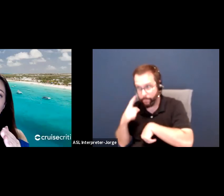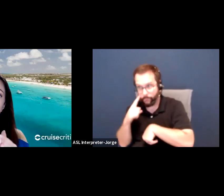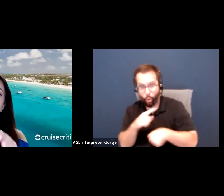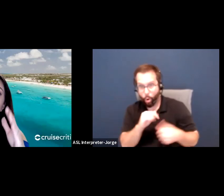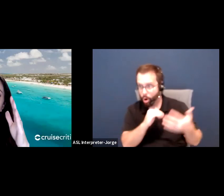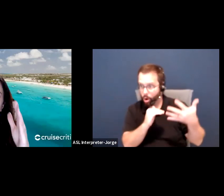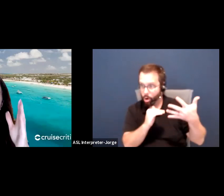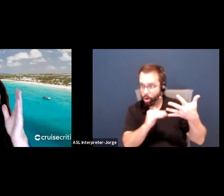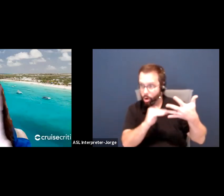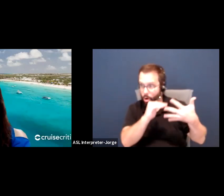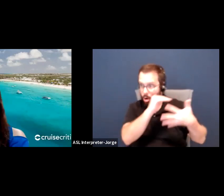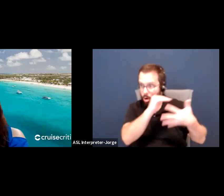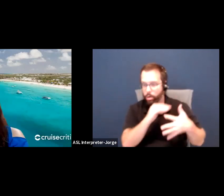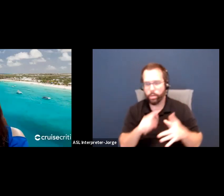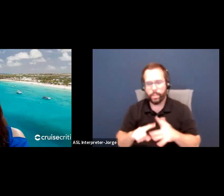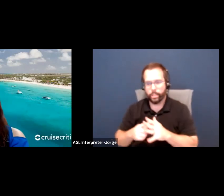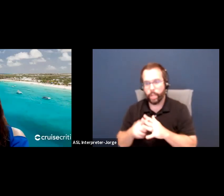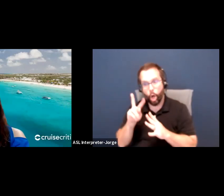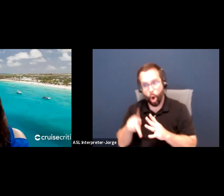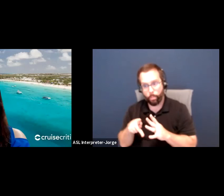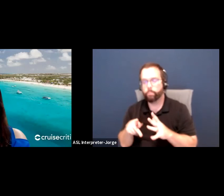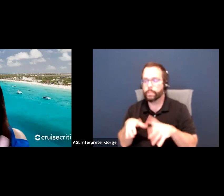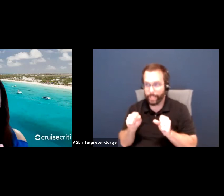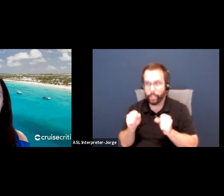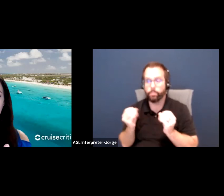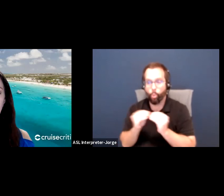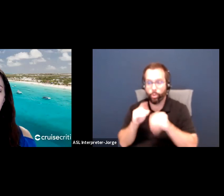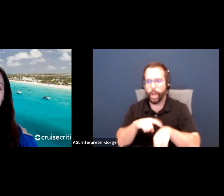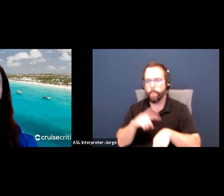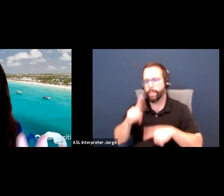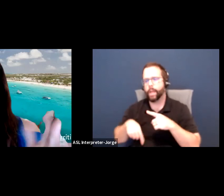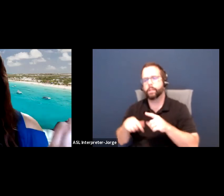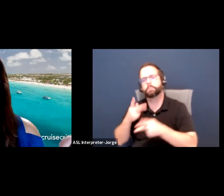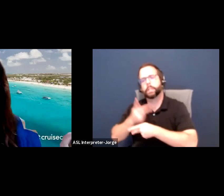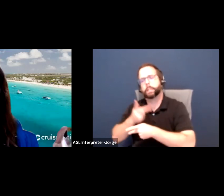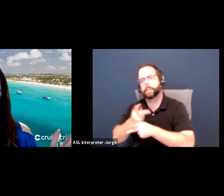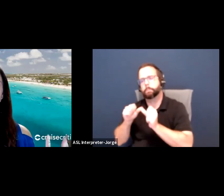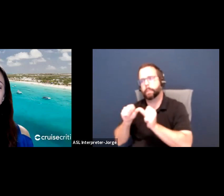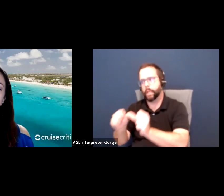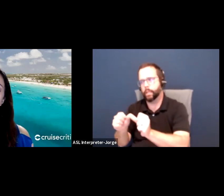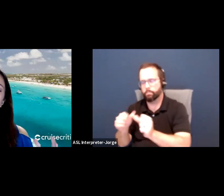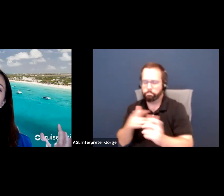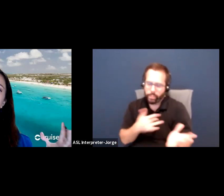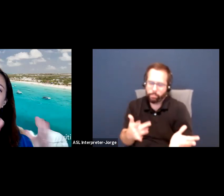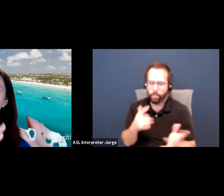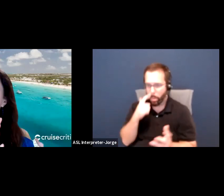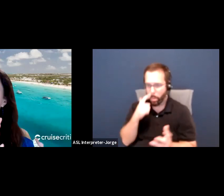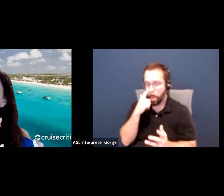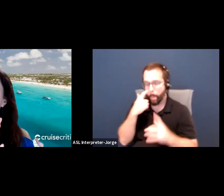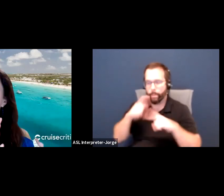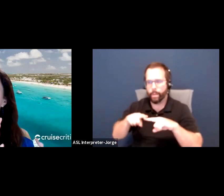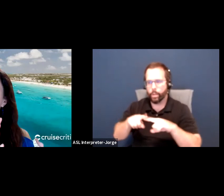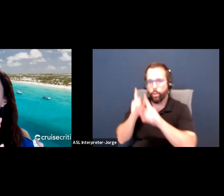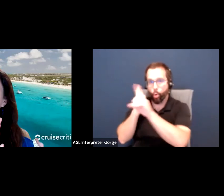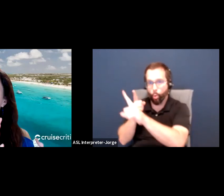Startup is usually more time than sustaining or maintaining something, usually, depending on what the goal is. So I would think of